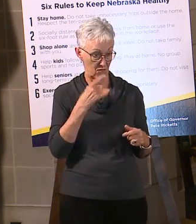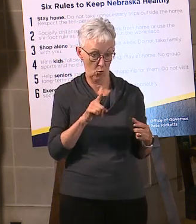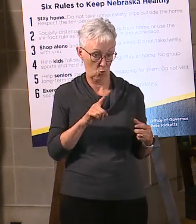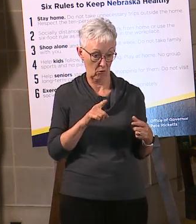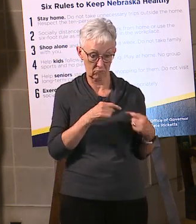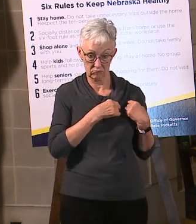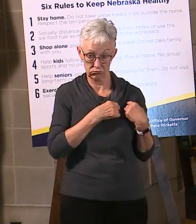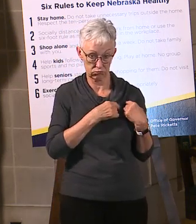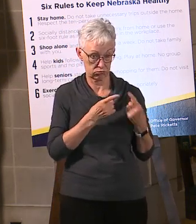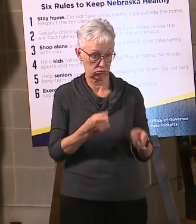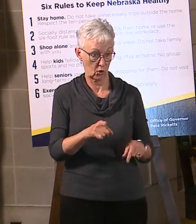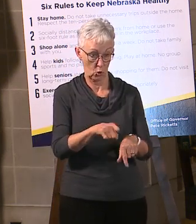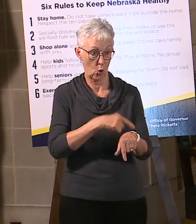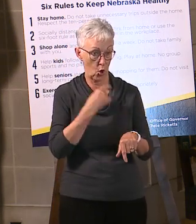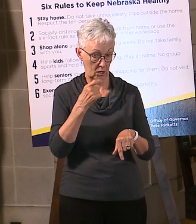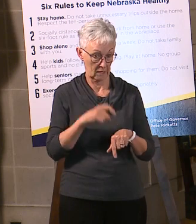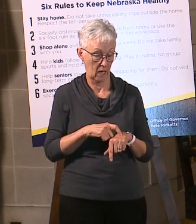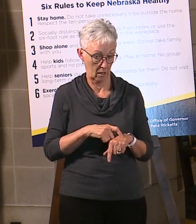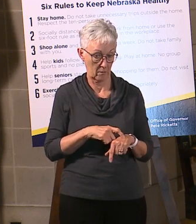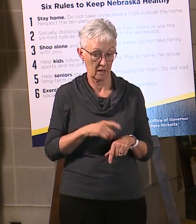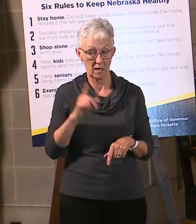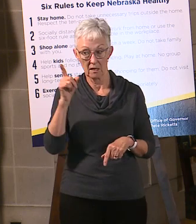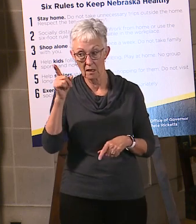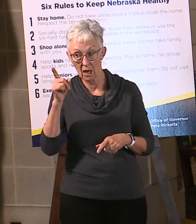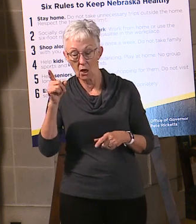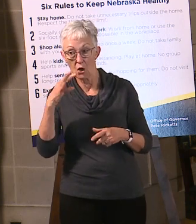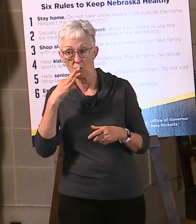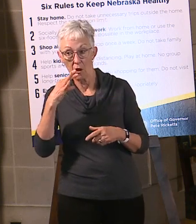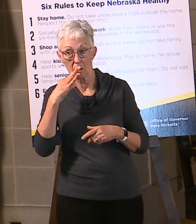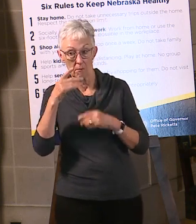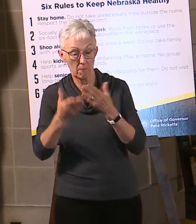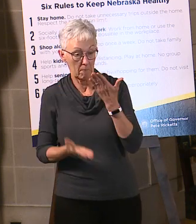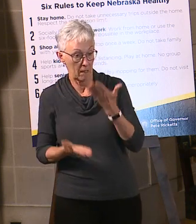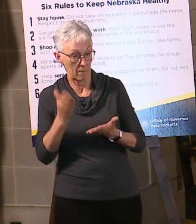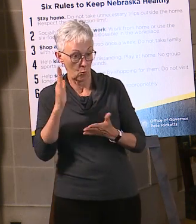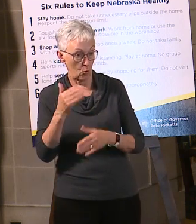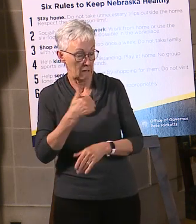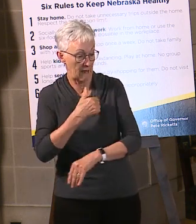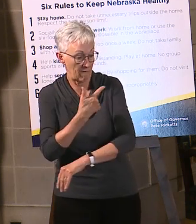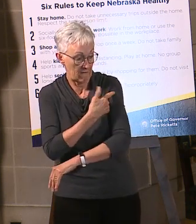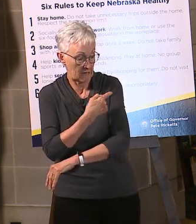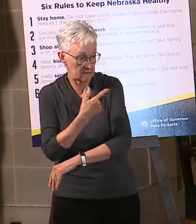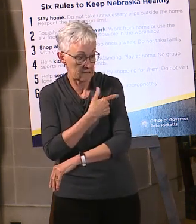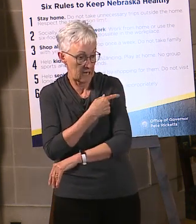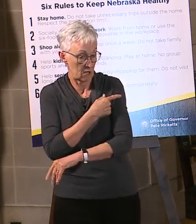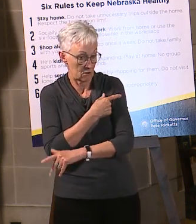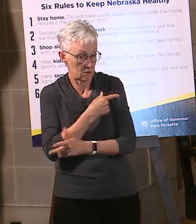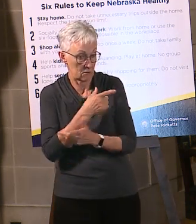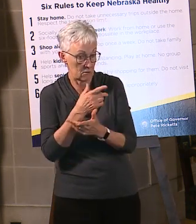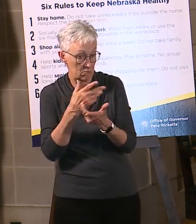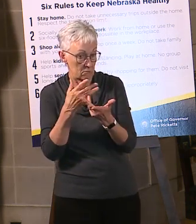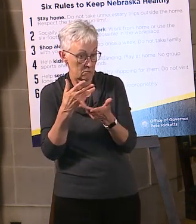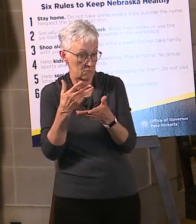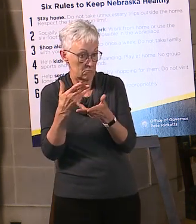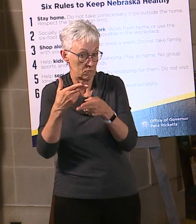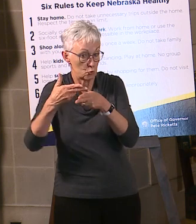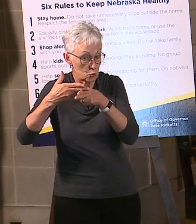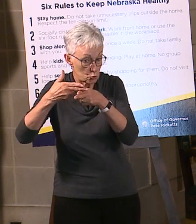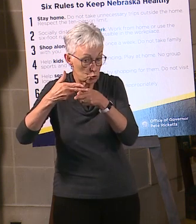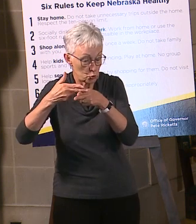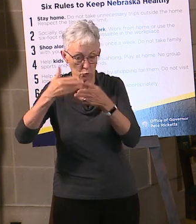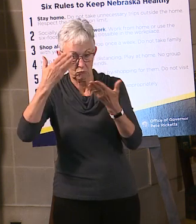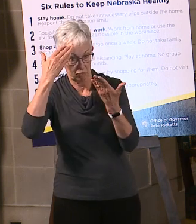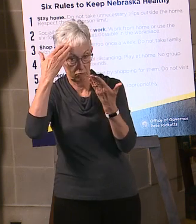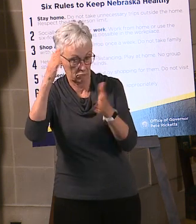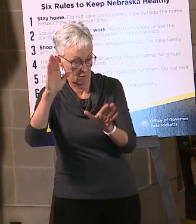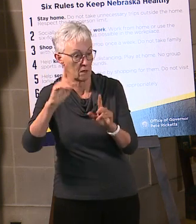administration's been talking about maybe a vaccine available somewhat sooner than that, but we're going to be managing this for the rest of the year. So we're going to be doing something. Now, obviously,